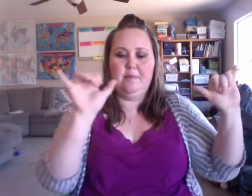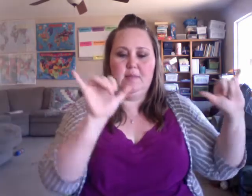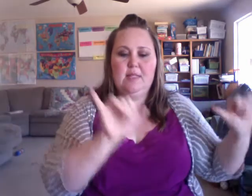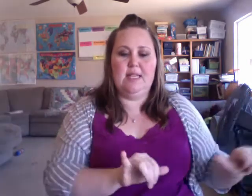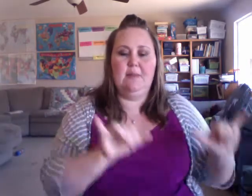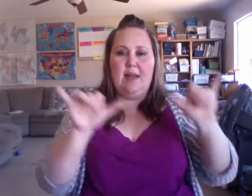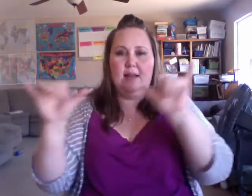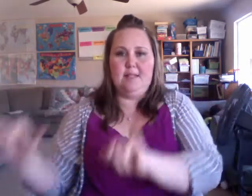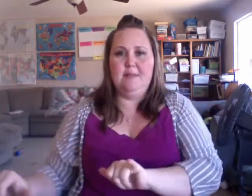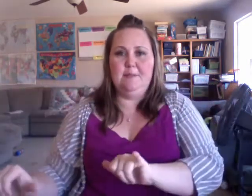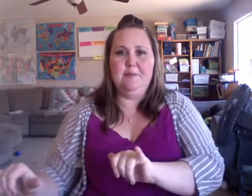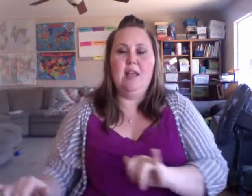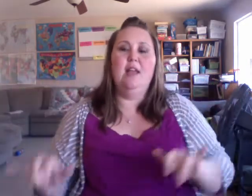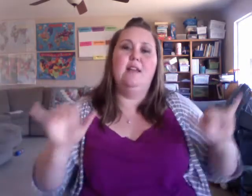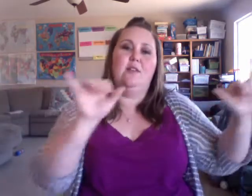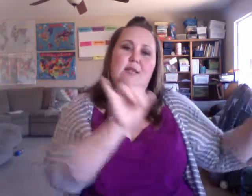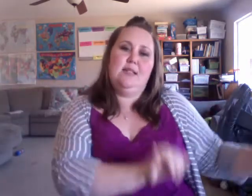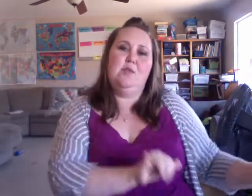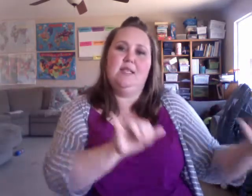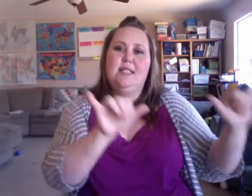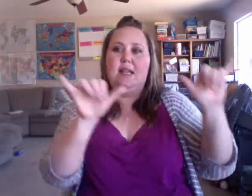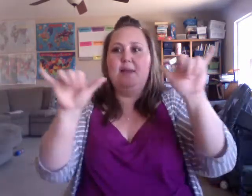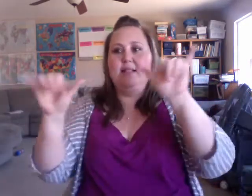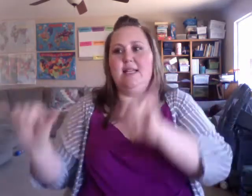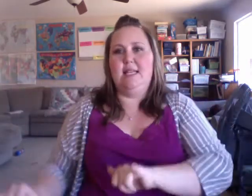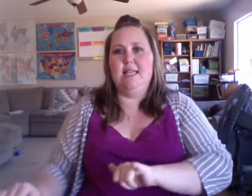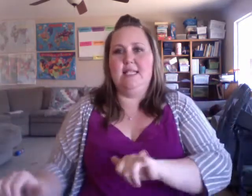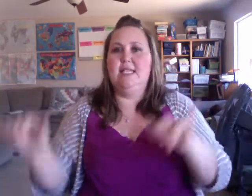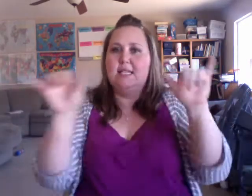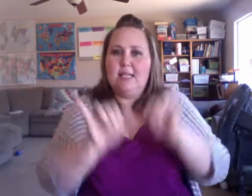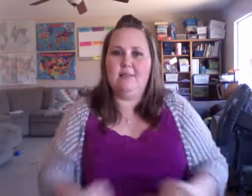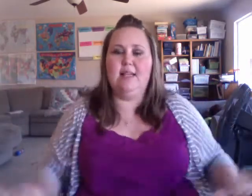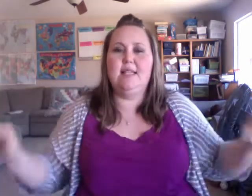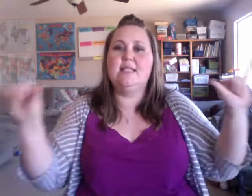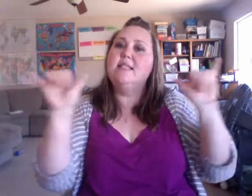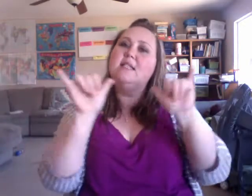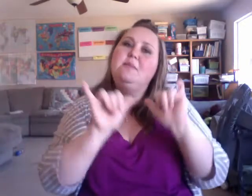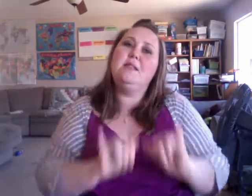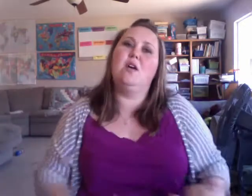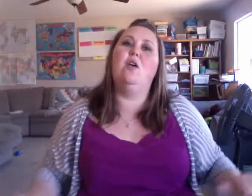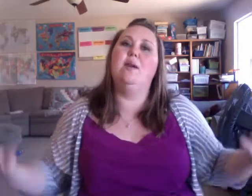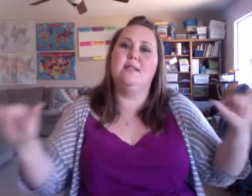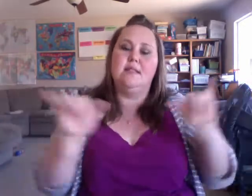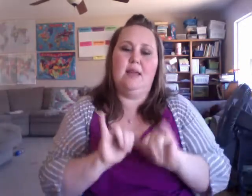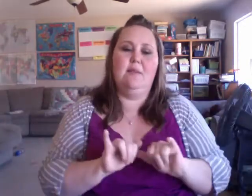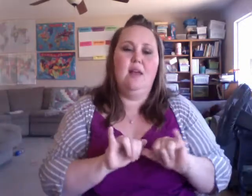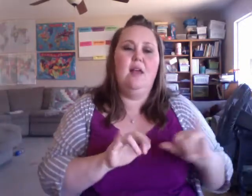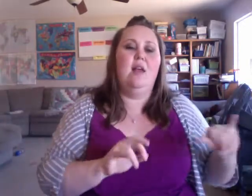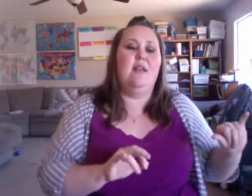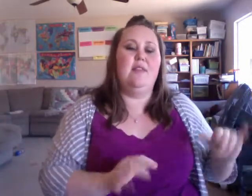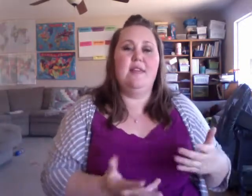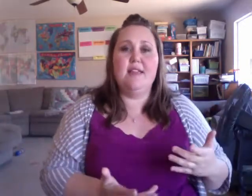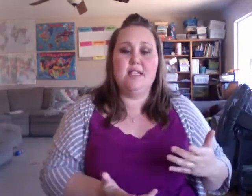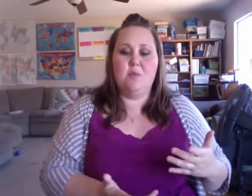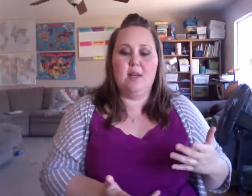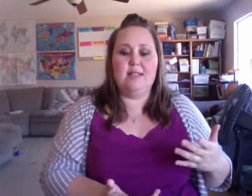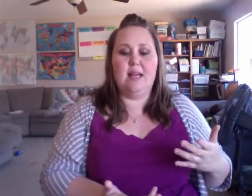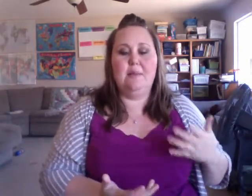same as. Now the reason I'm doing same as like this instead of like this because this means always the same. This one is I'm